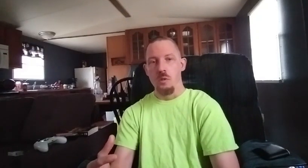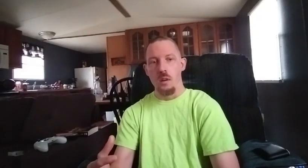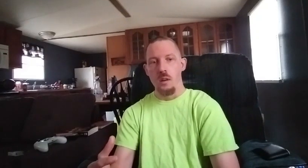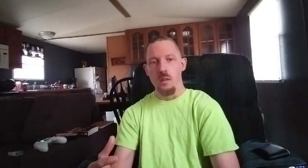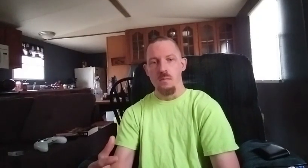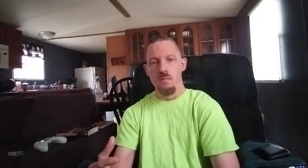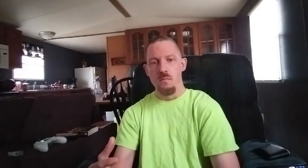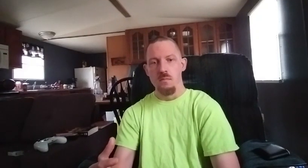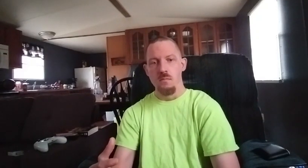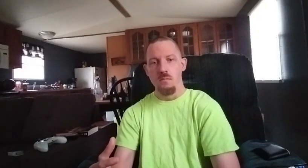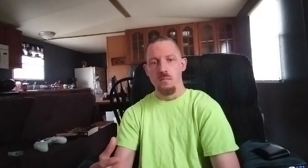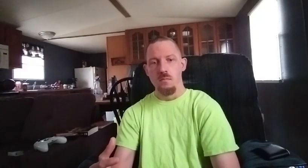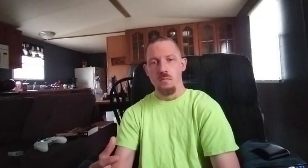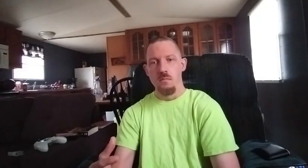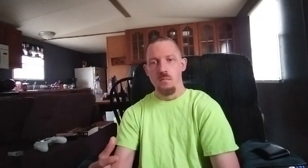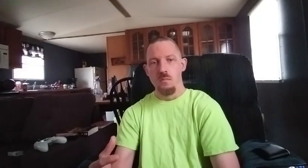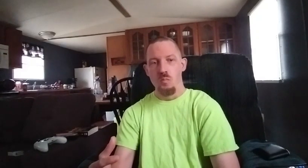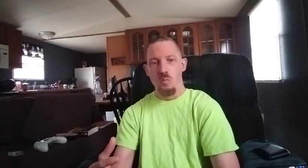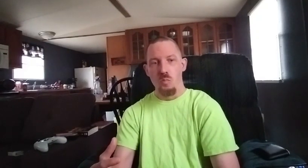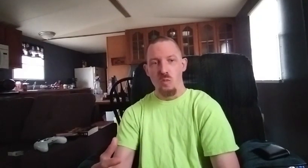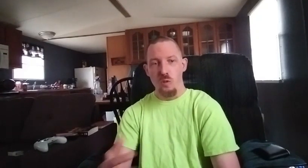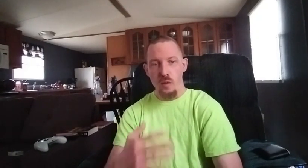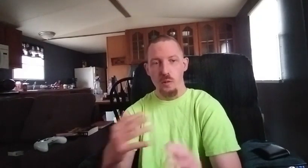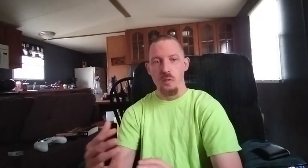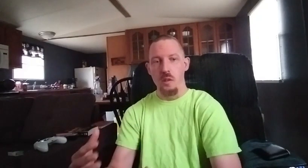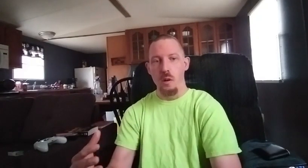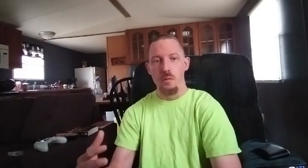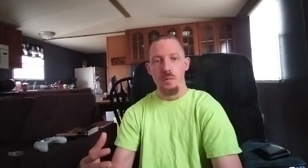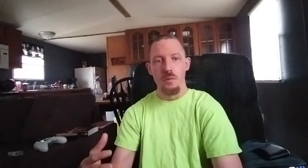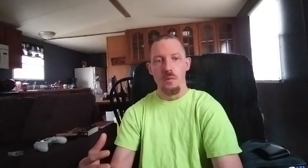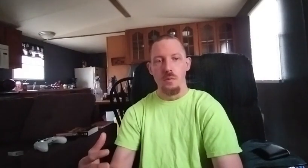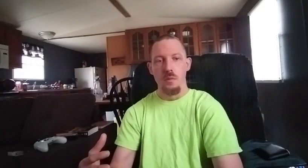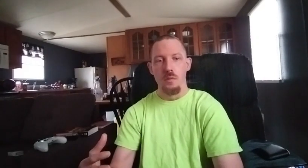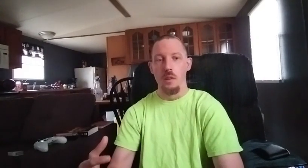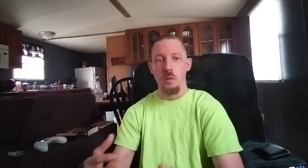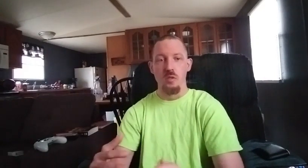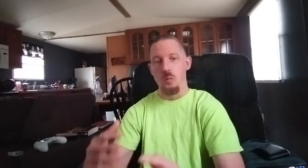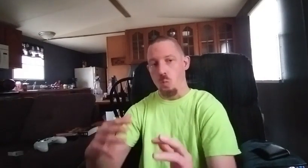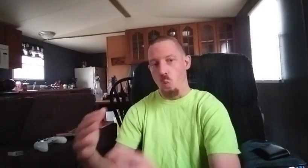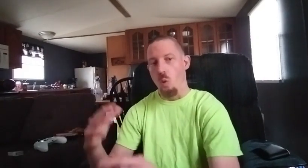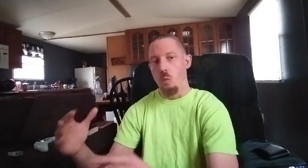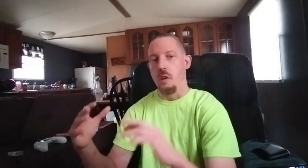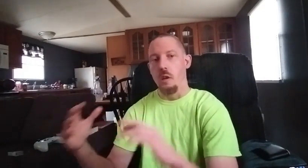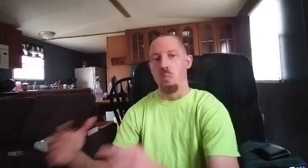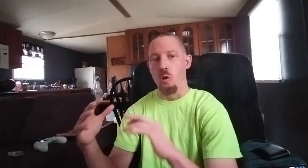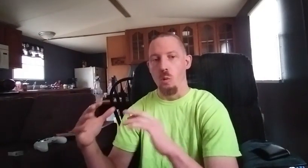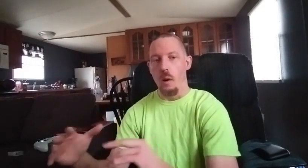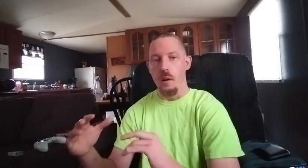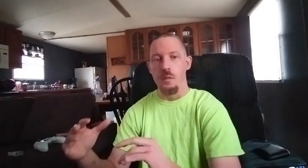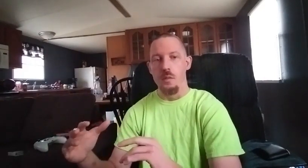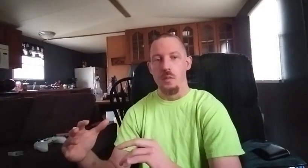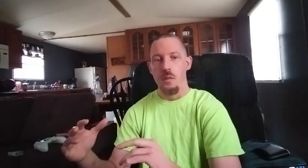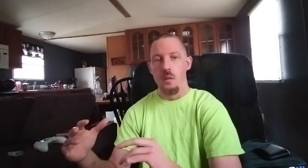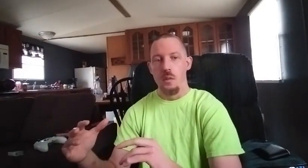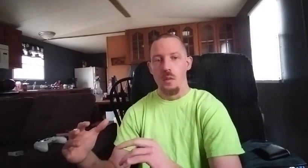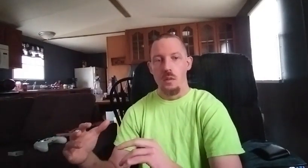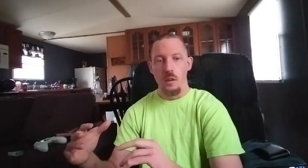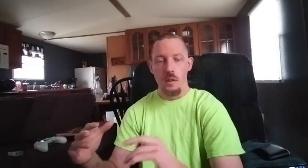trying you failed yourself that means you won't get progressed anything